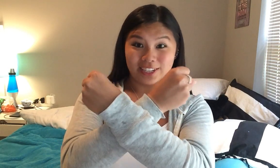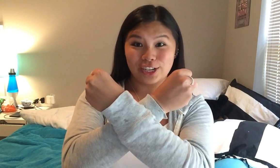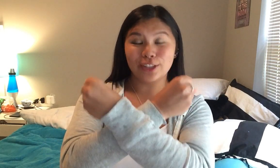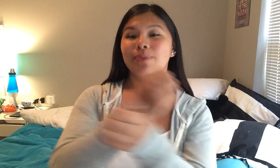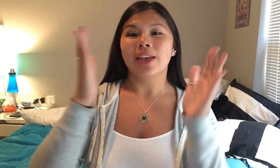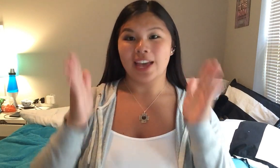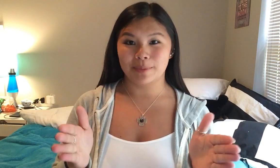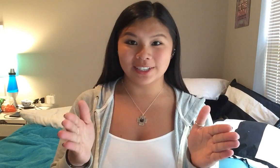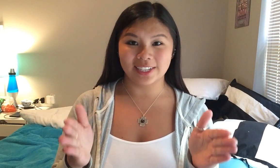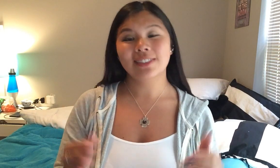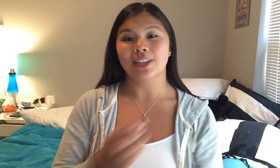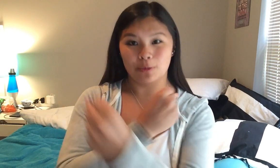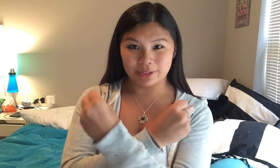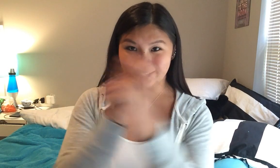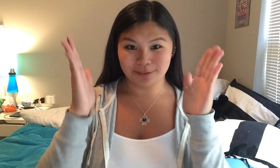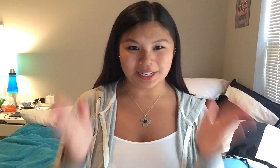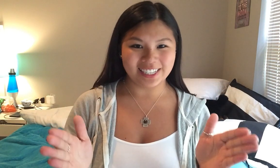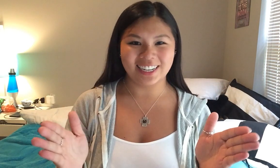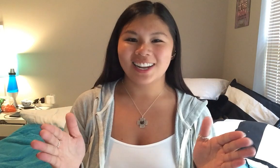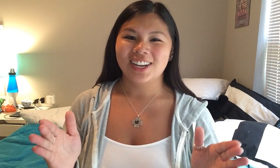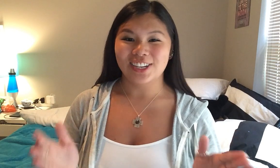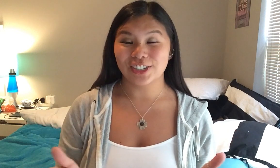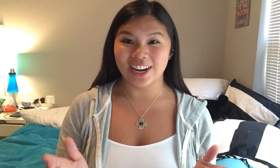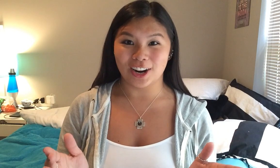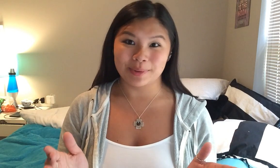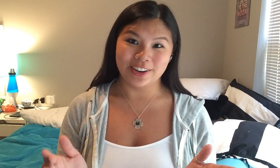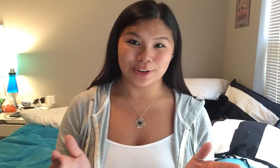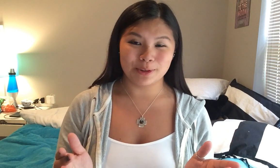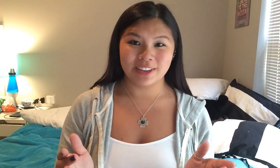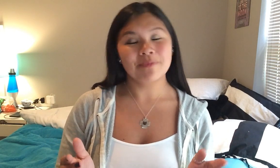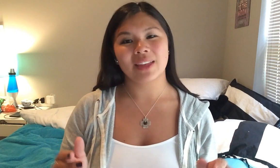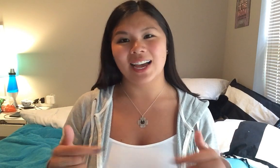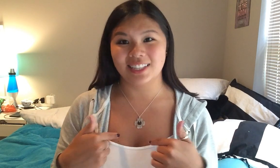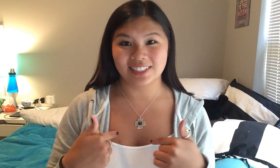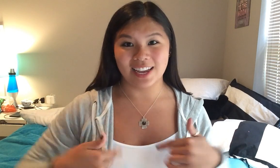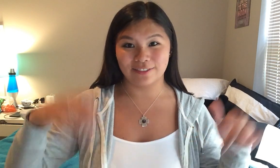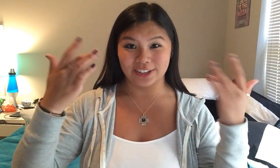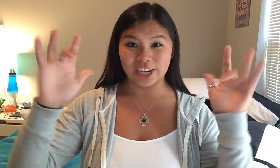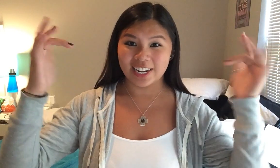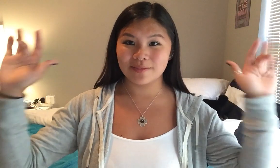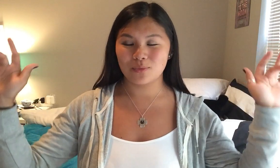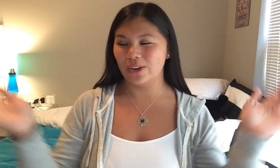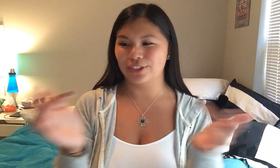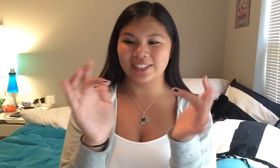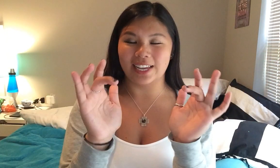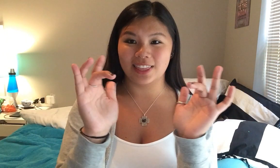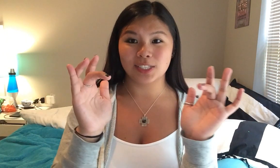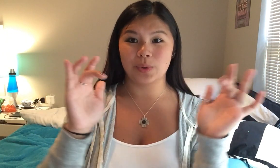like a shield and person so protective person in shining armor in your movie I did the sign for shiny which looks like this we